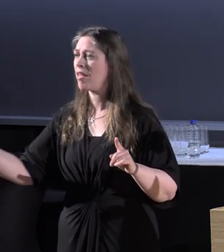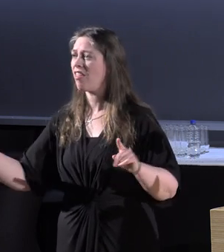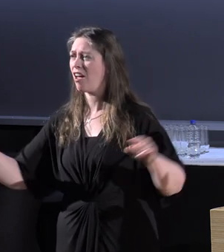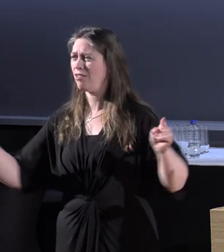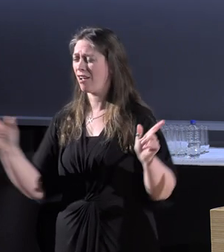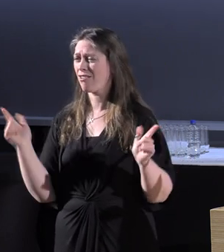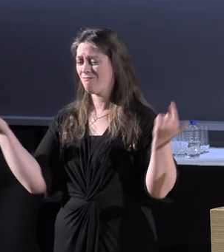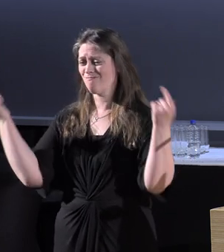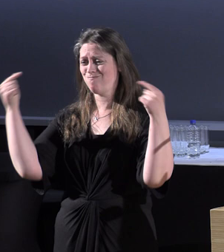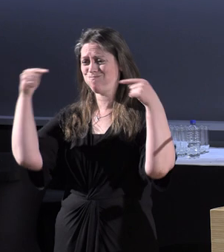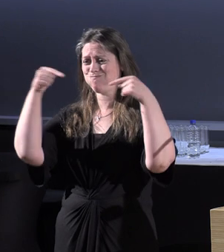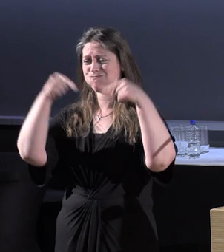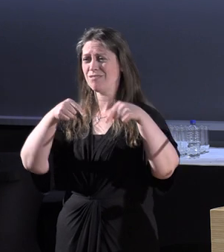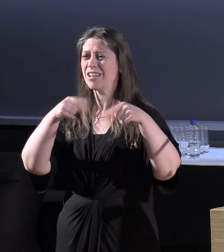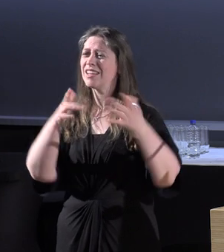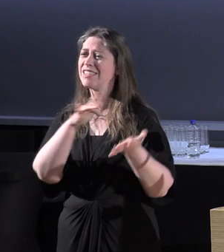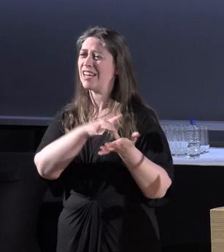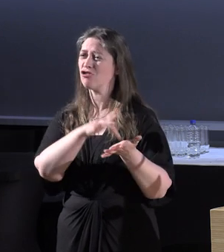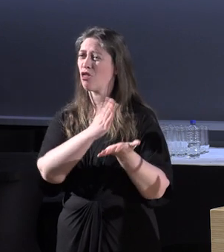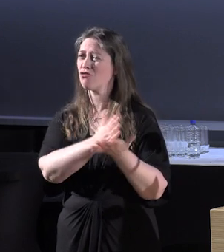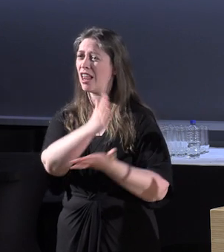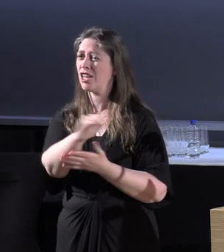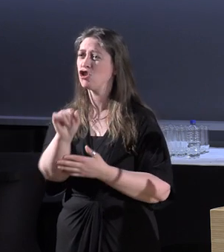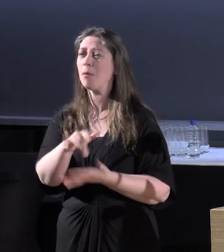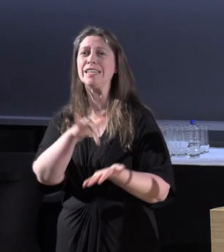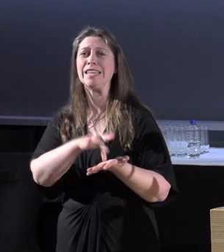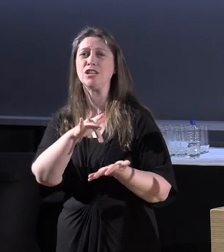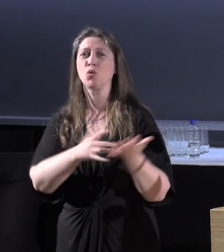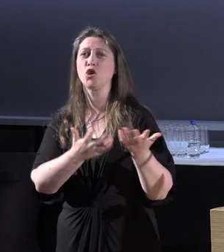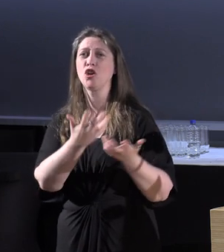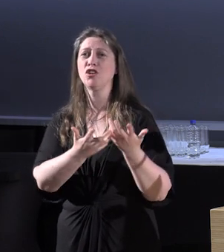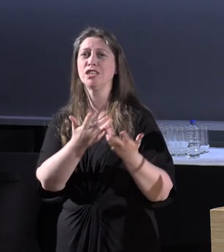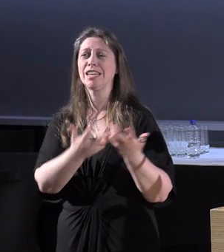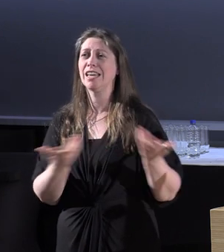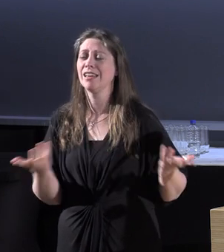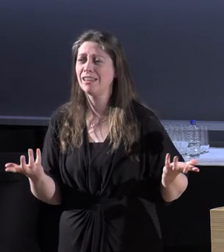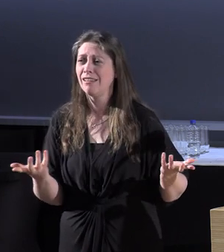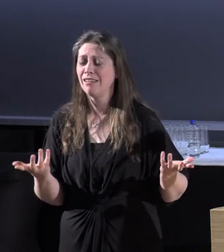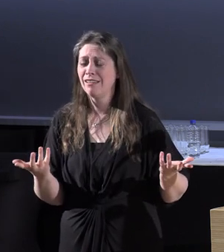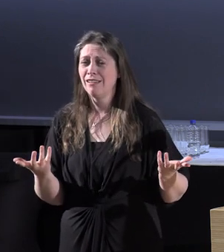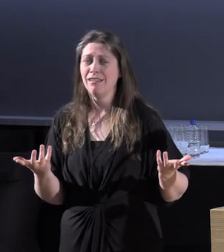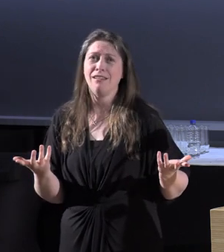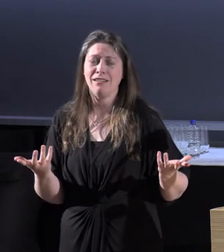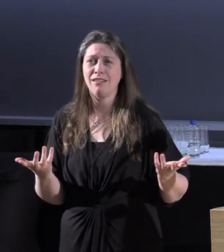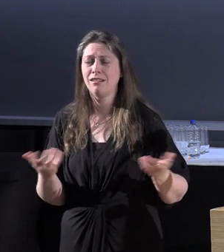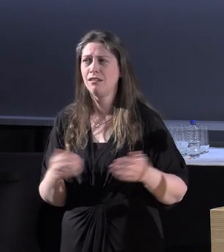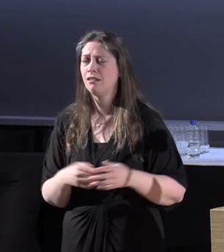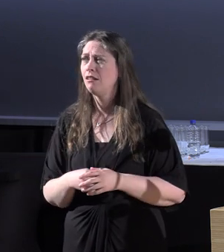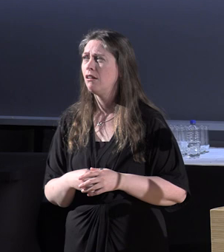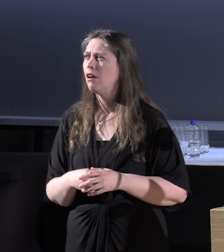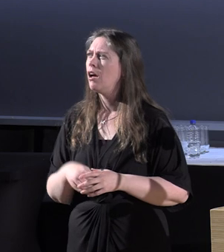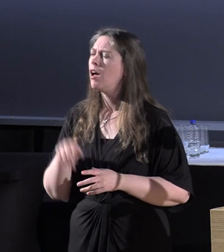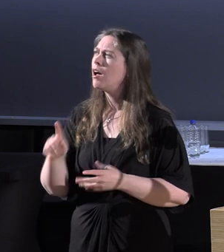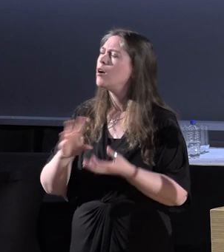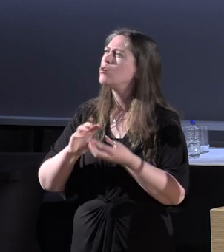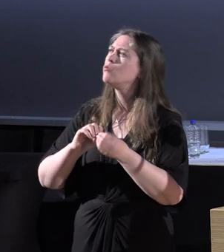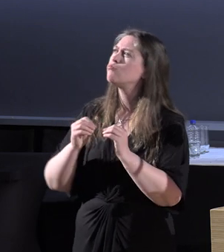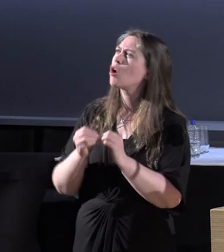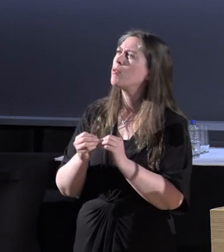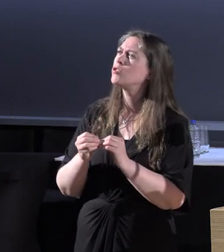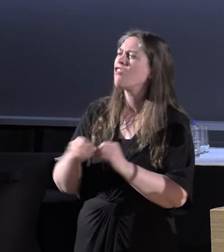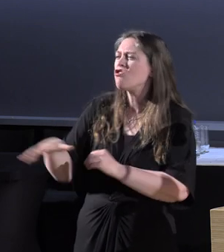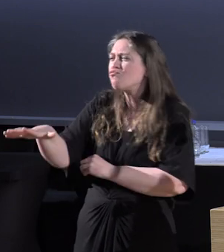So it's sort of central. It should be central university. But the problems of